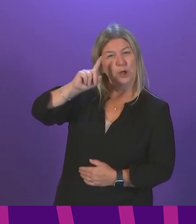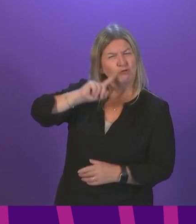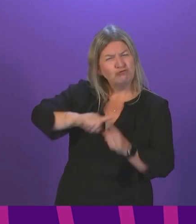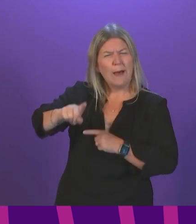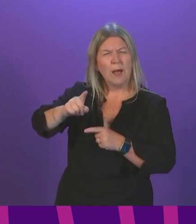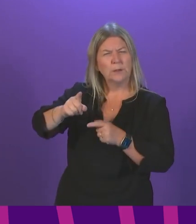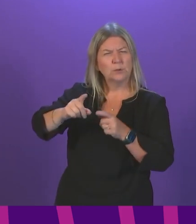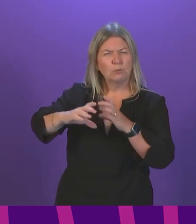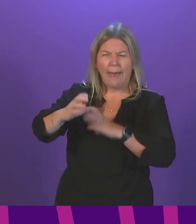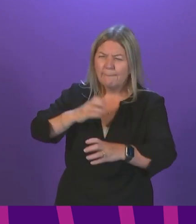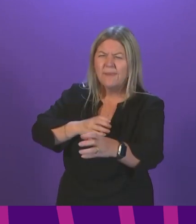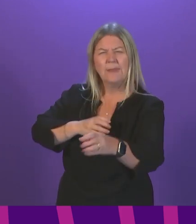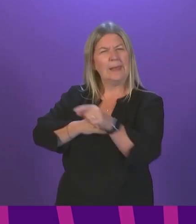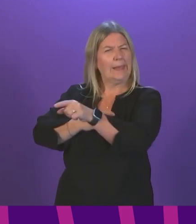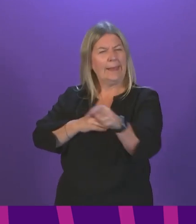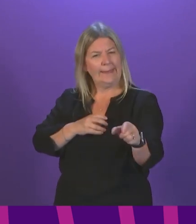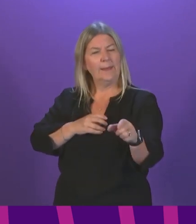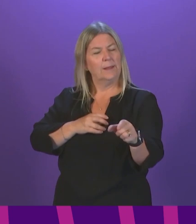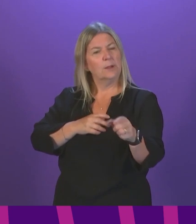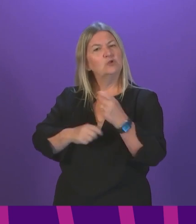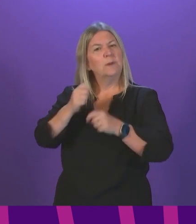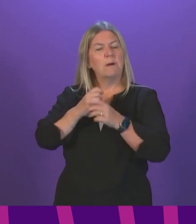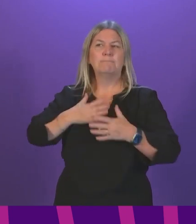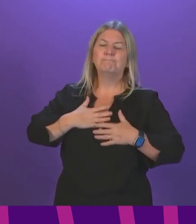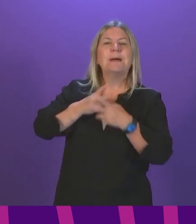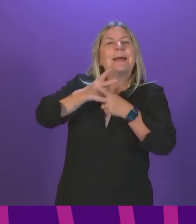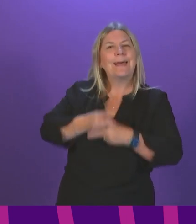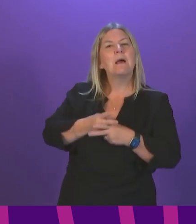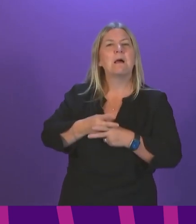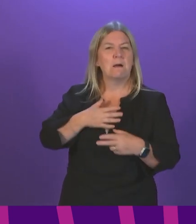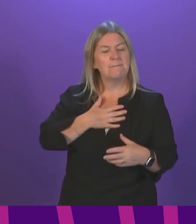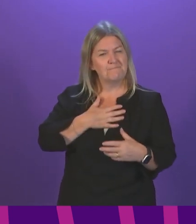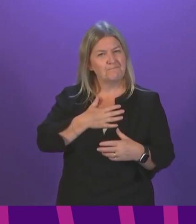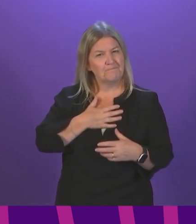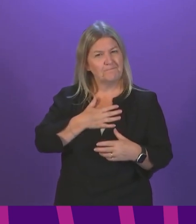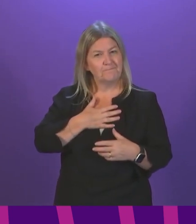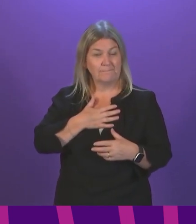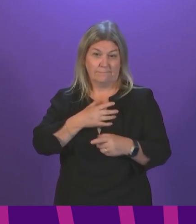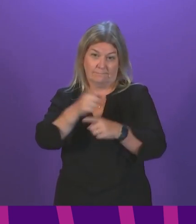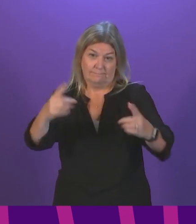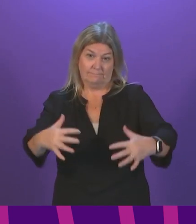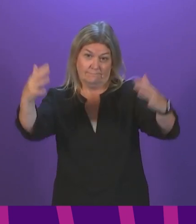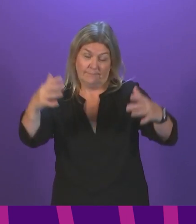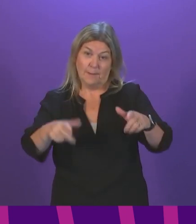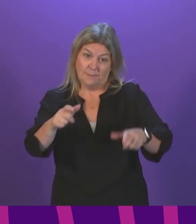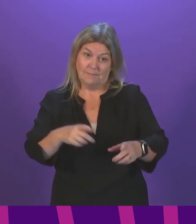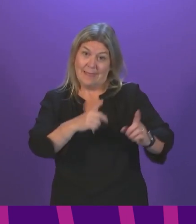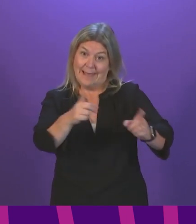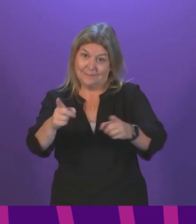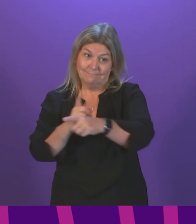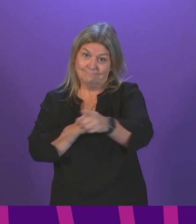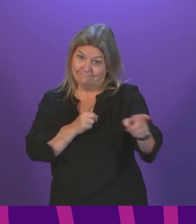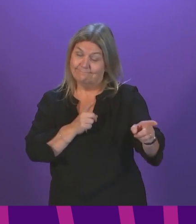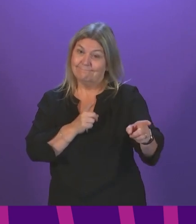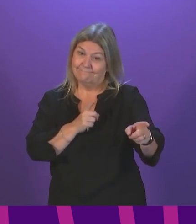beings that care. And as the people who have been elected to make decisions, it is important that this